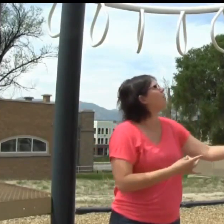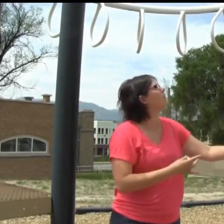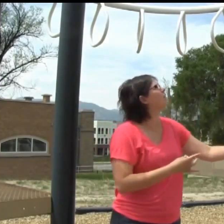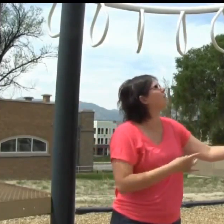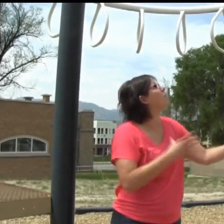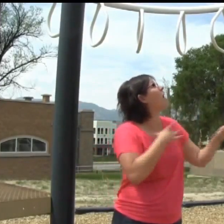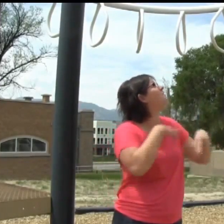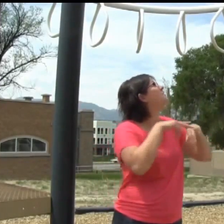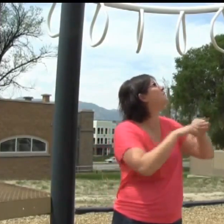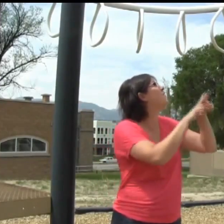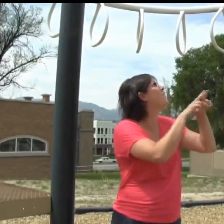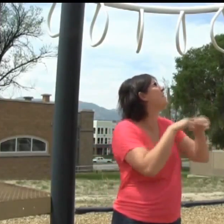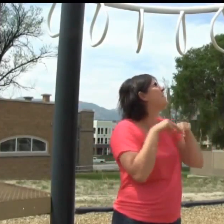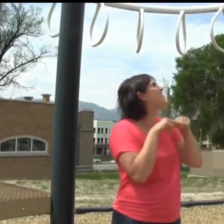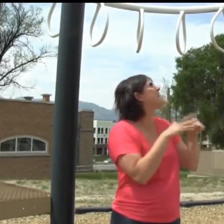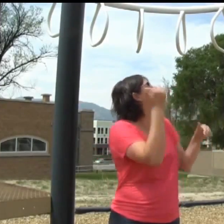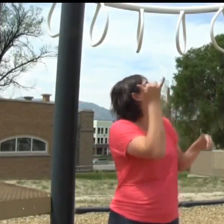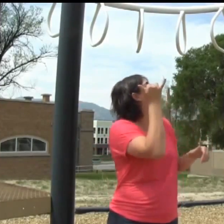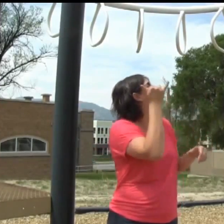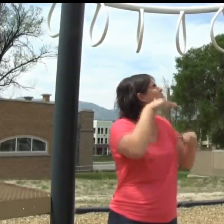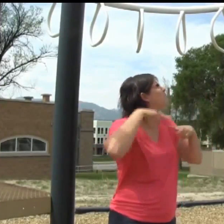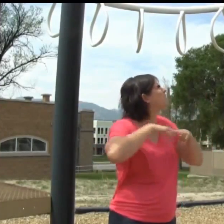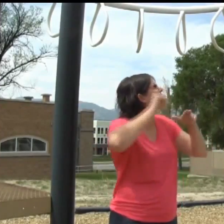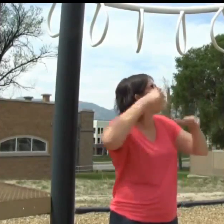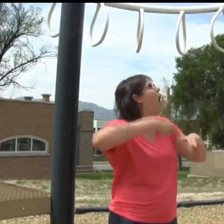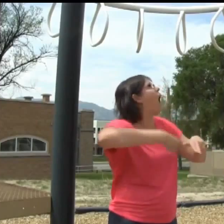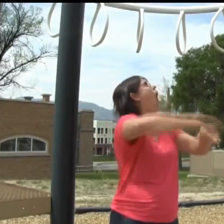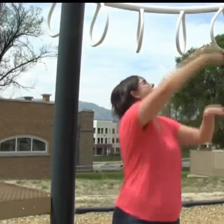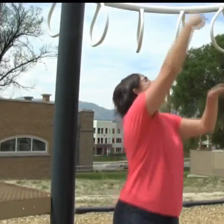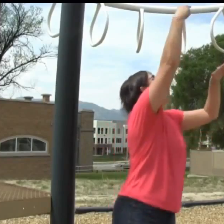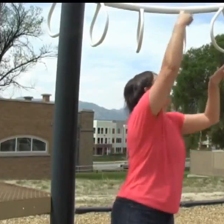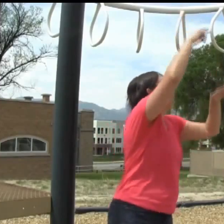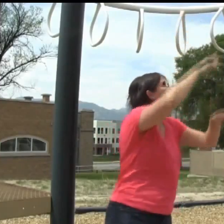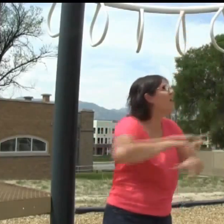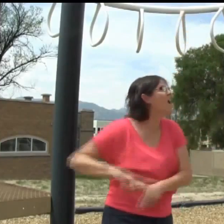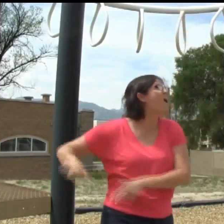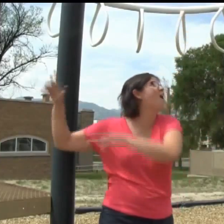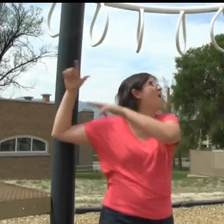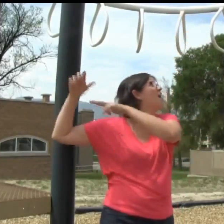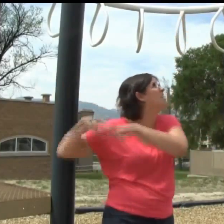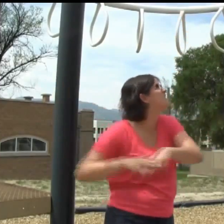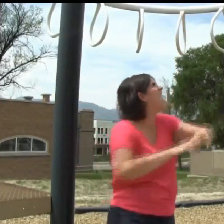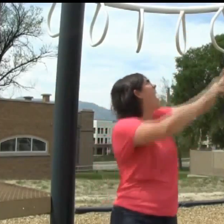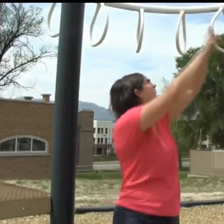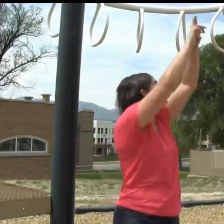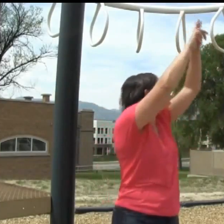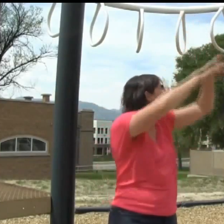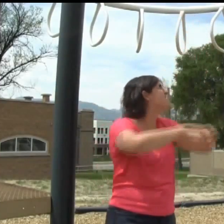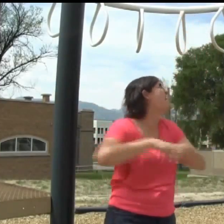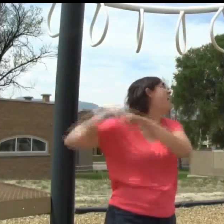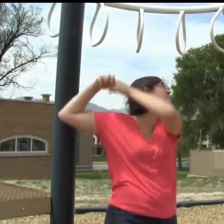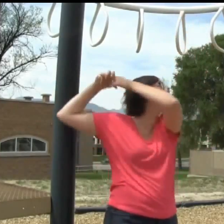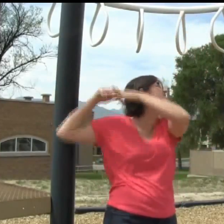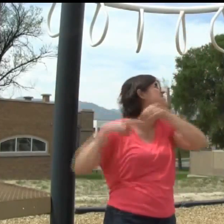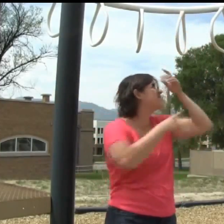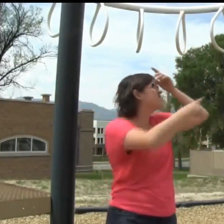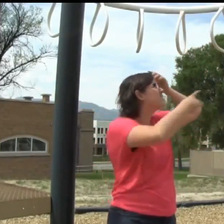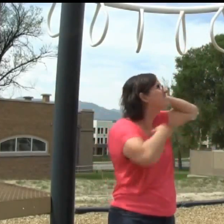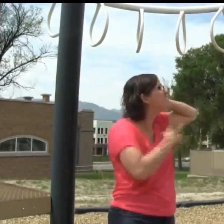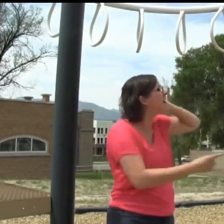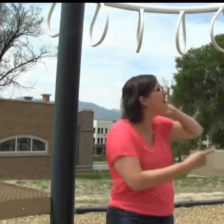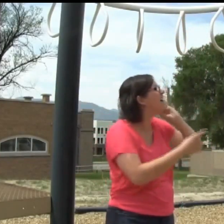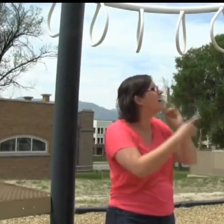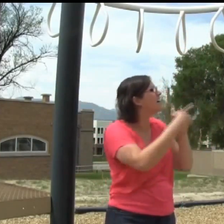slides? What else do you like to do? Swings. The swings. Why do you like to swing? Do you like to swing up really high? Mm-hmm.